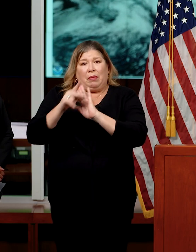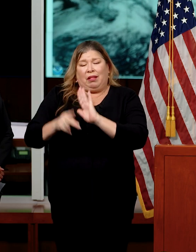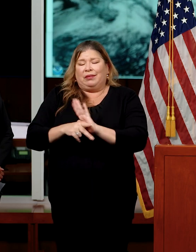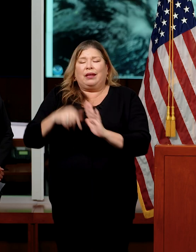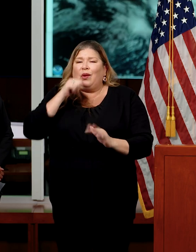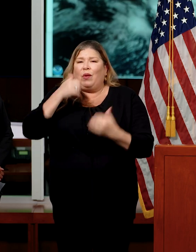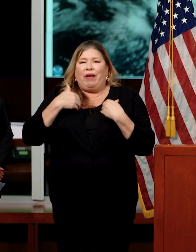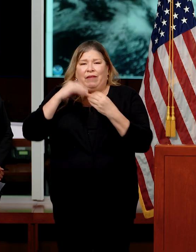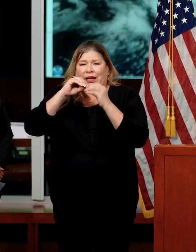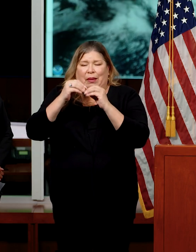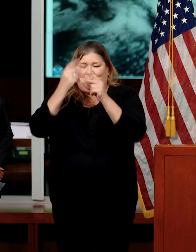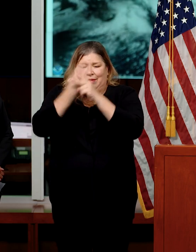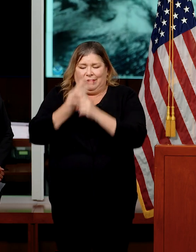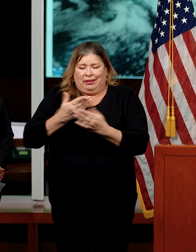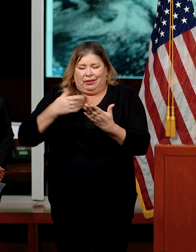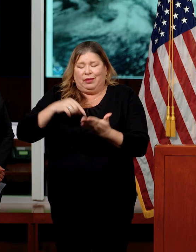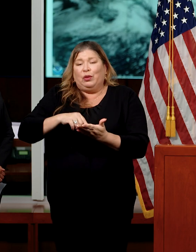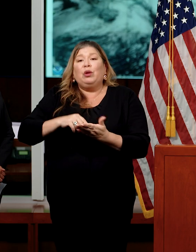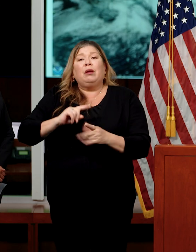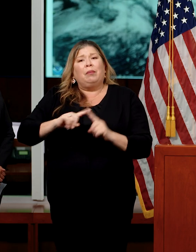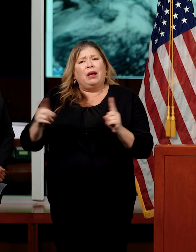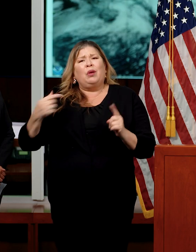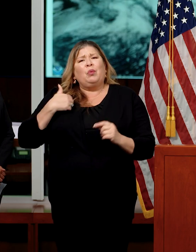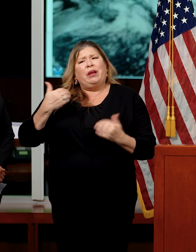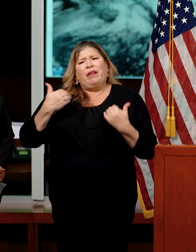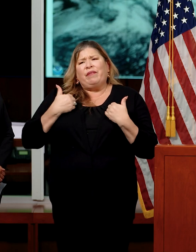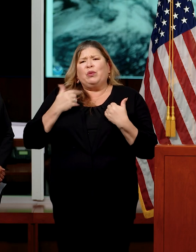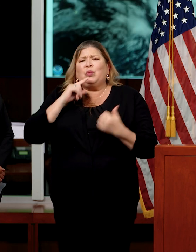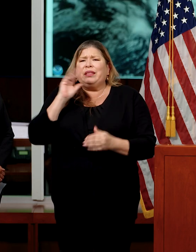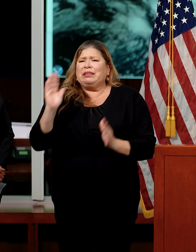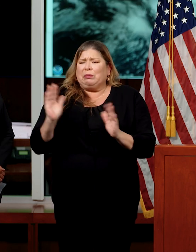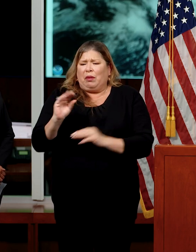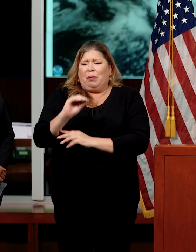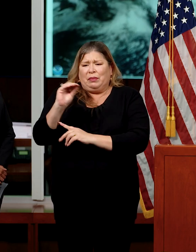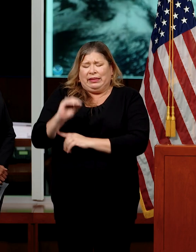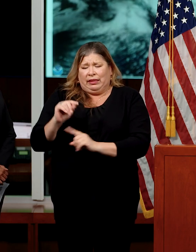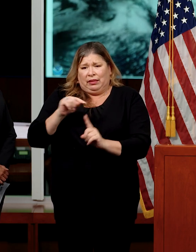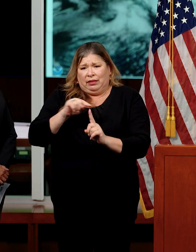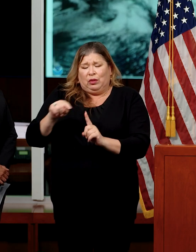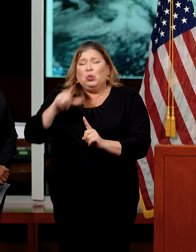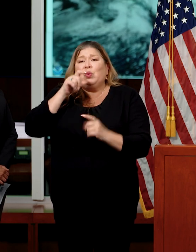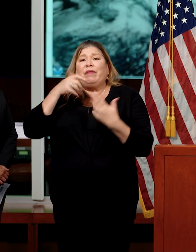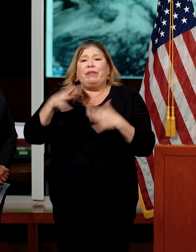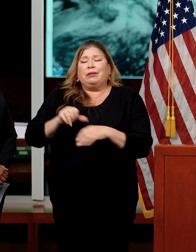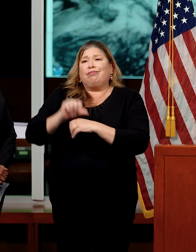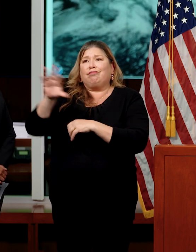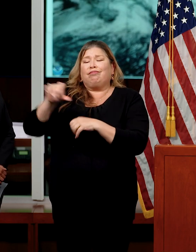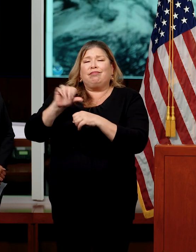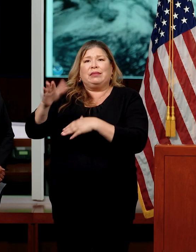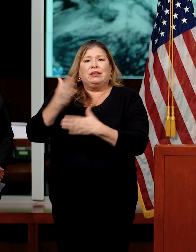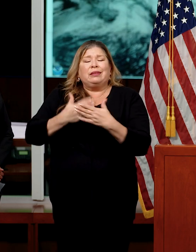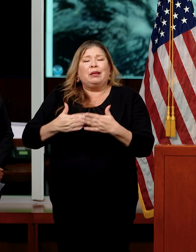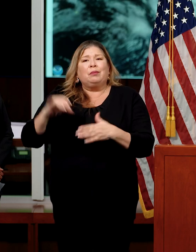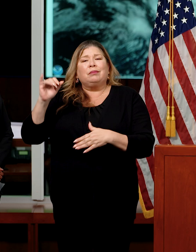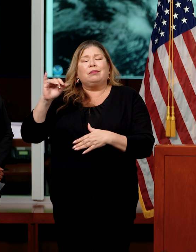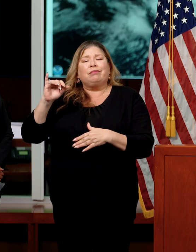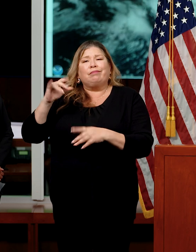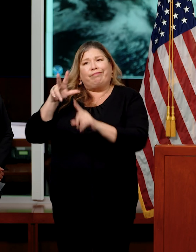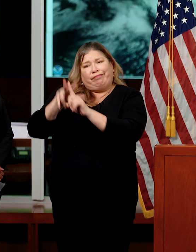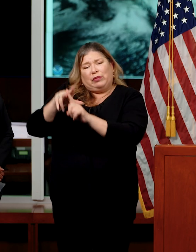don't have the numbers right in front of me, but we've actually had just a very small percentage of people that have already submitted some flood insurance claims.